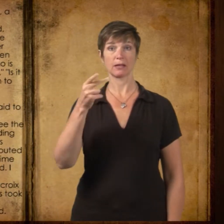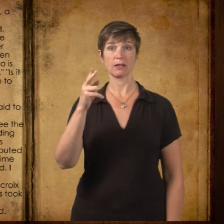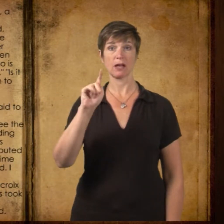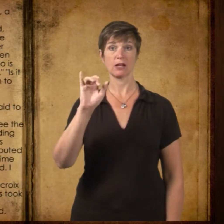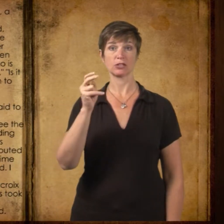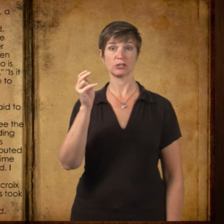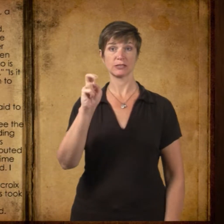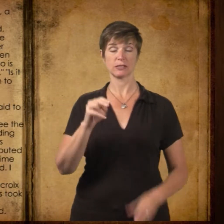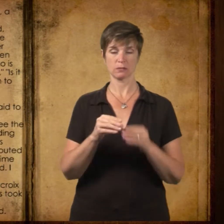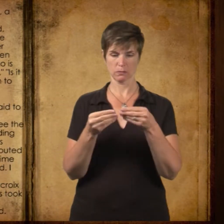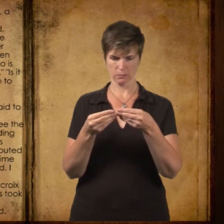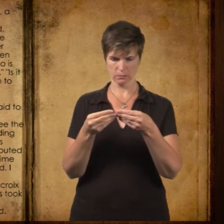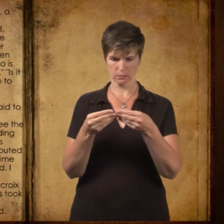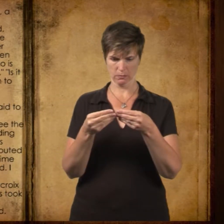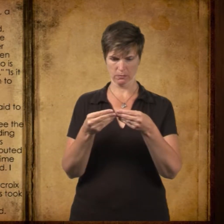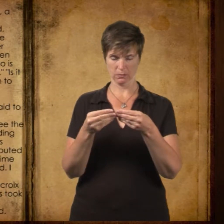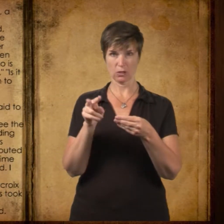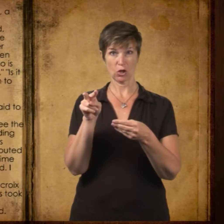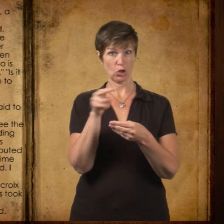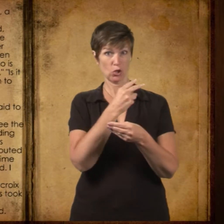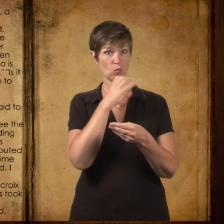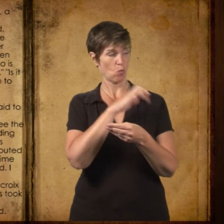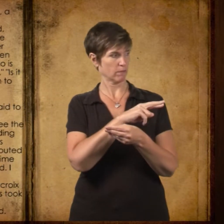Shut up, Tessie, Bill Hutchinson said.